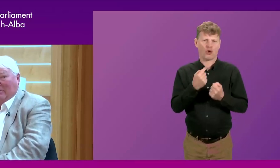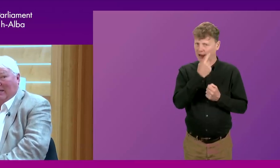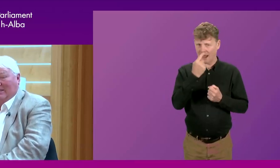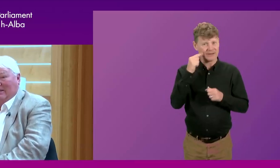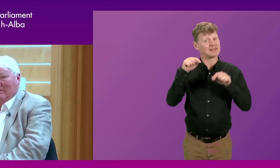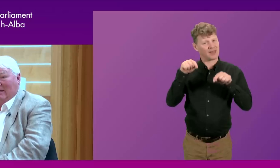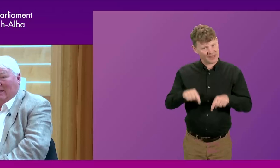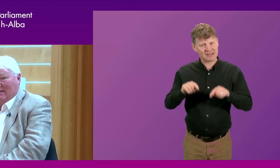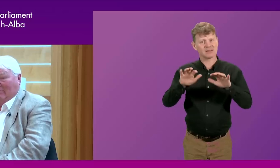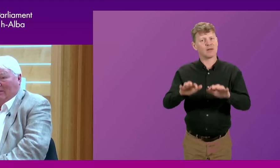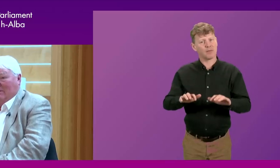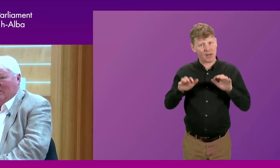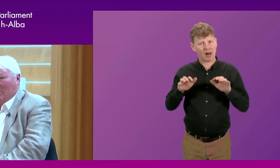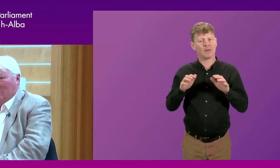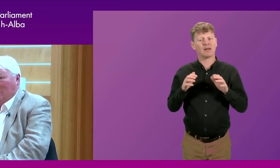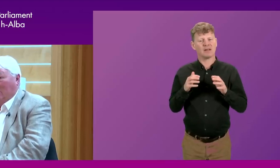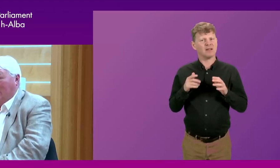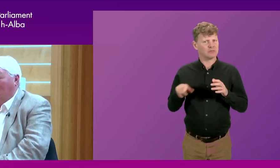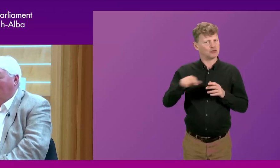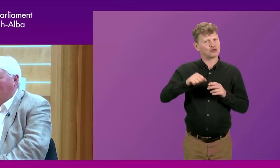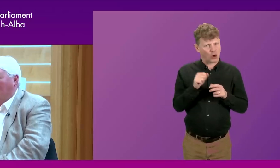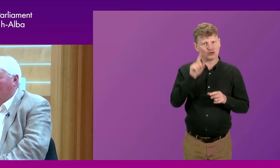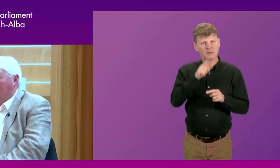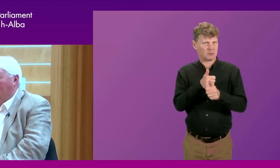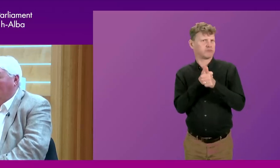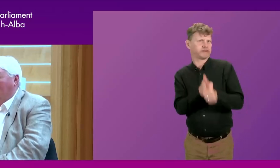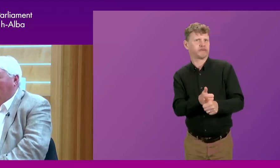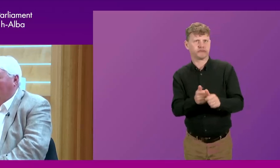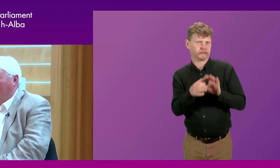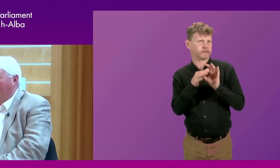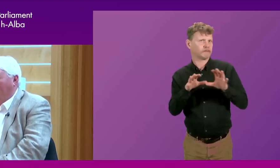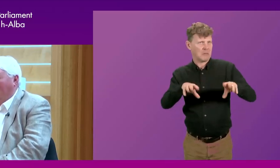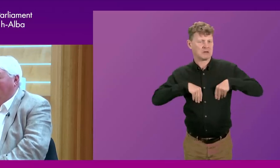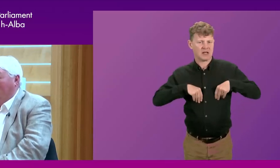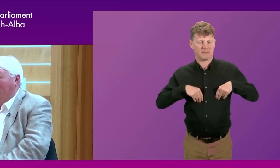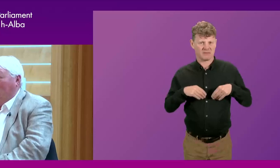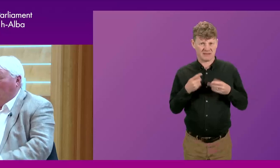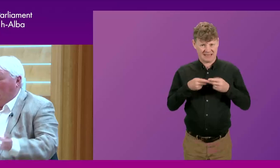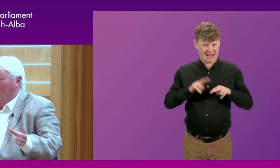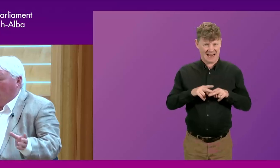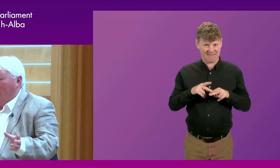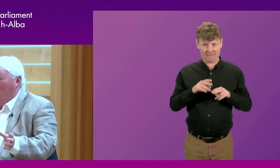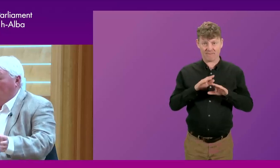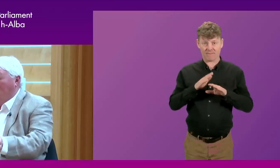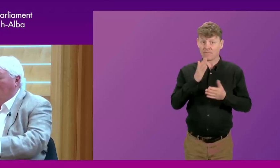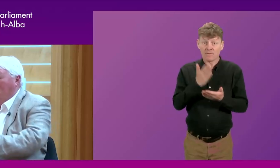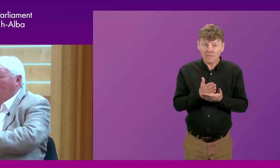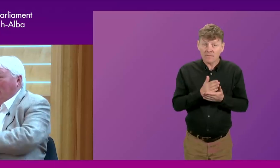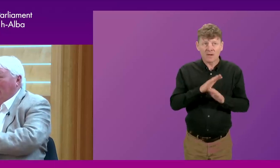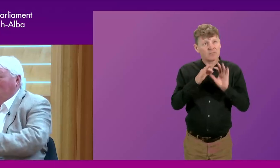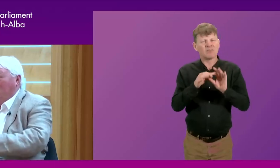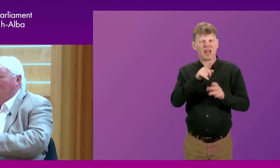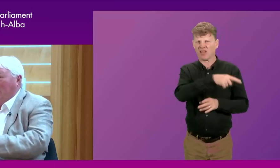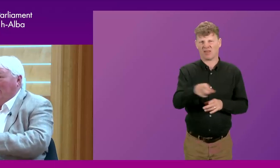that this parliament has the acceptance of the Scottish people because otherwise they would have simply defied that act in total. But you heard Jack also mention